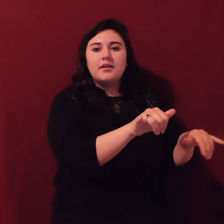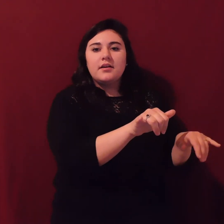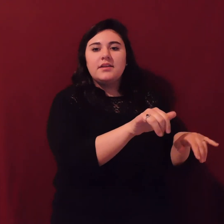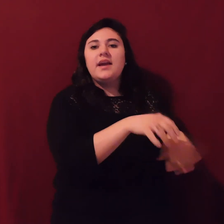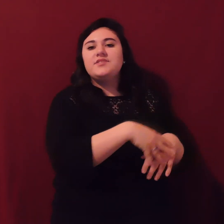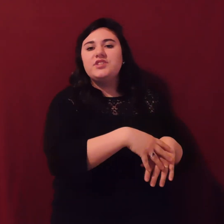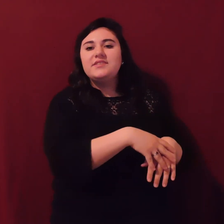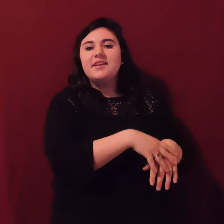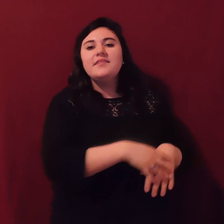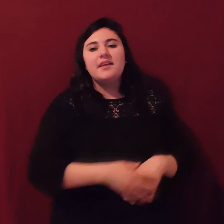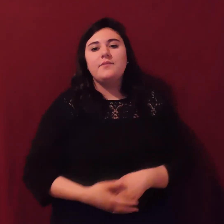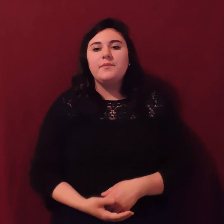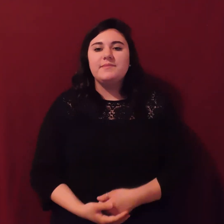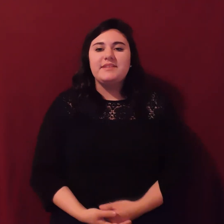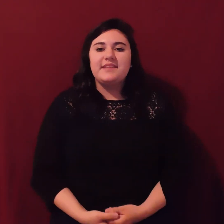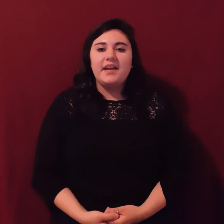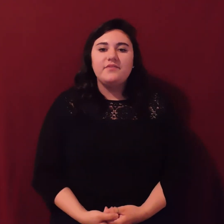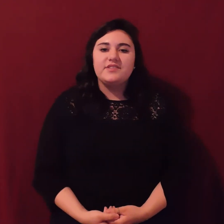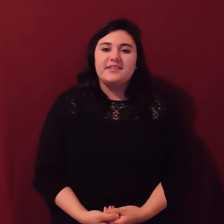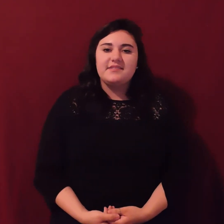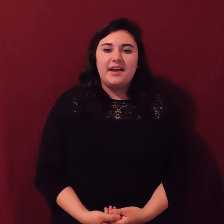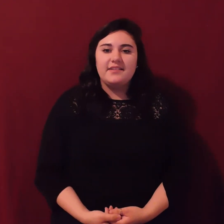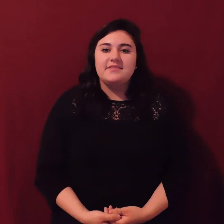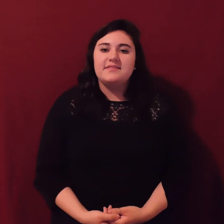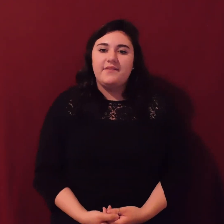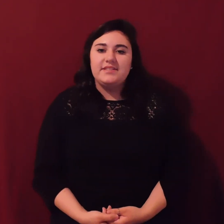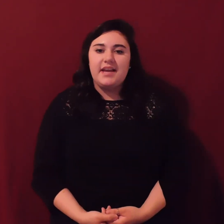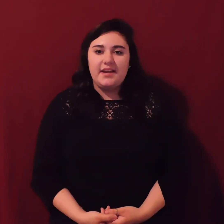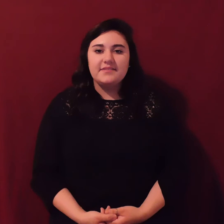Yeah, she said that we would be staying for six nights and seven days.